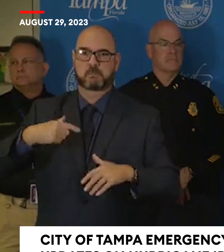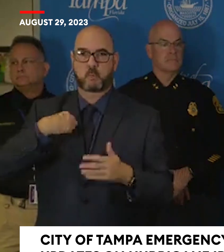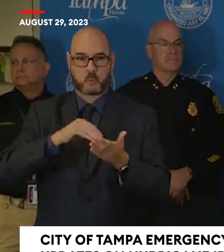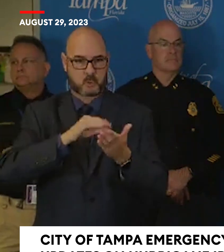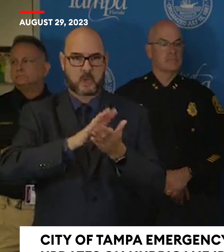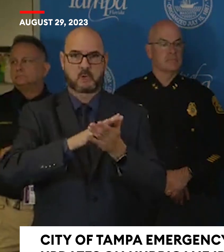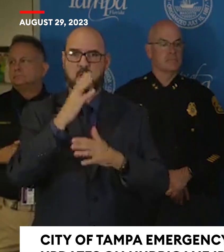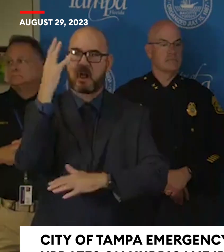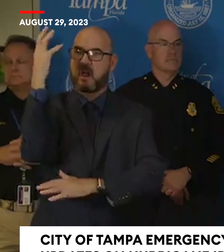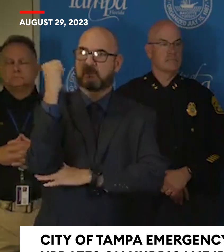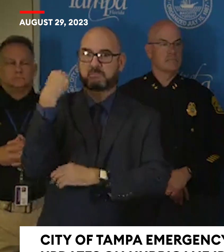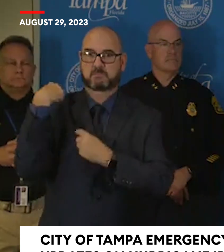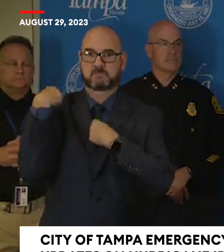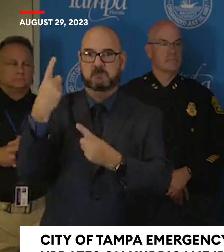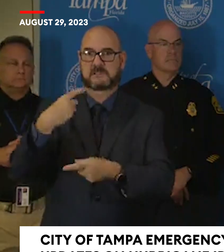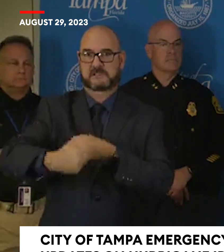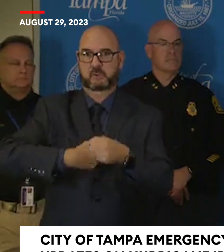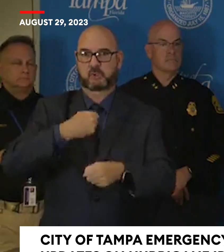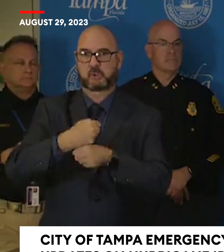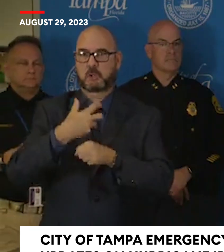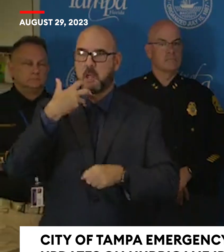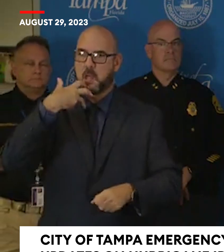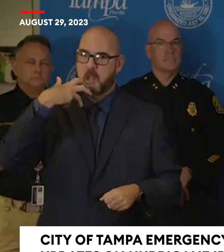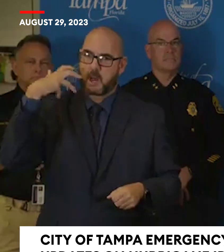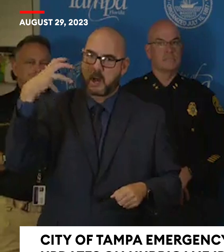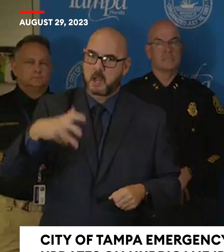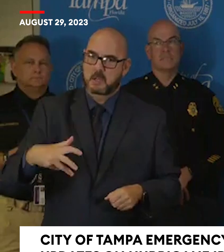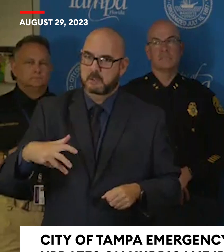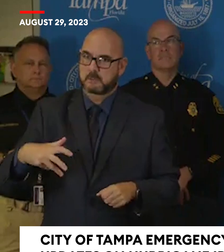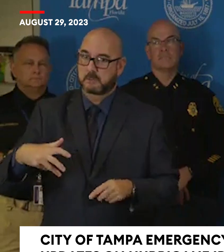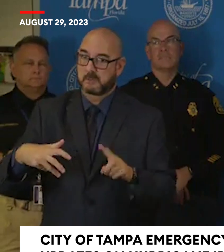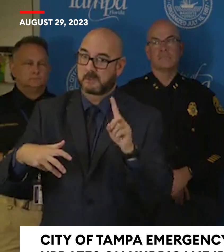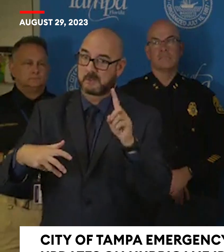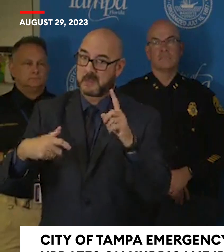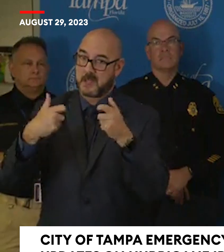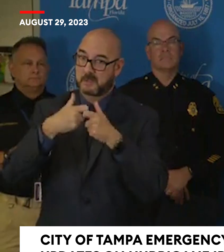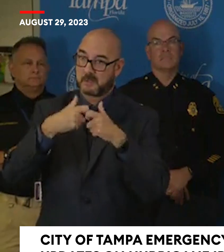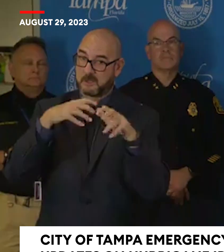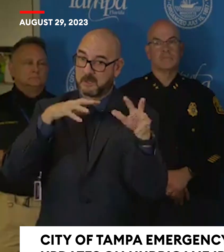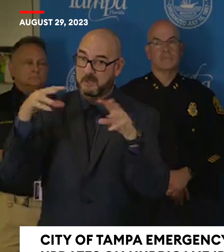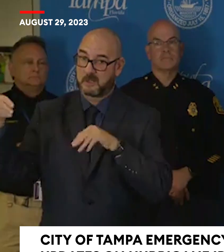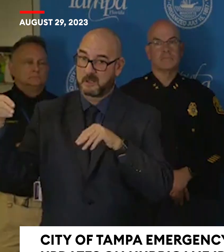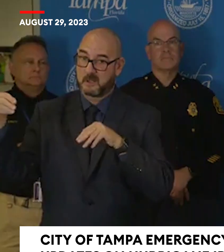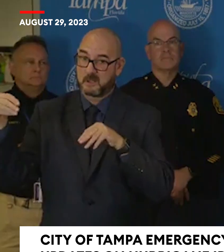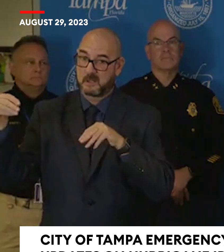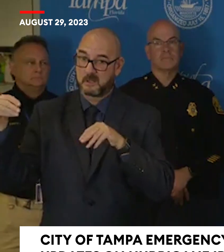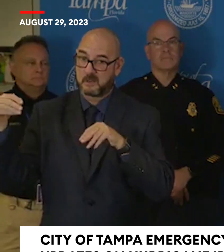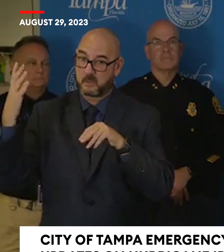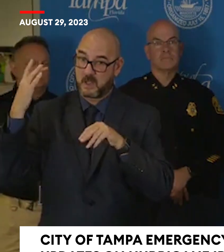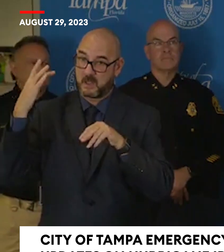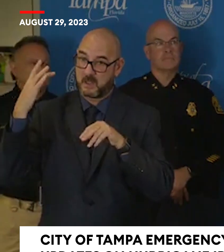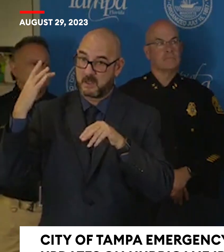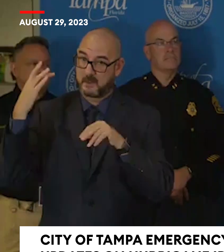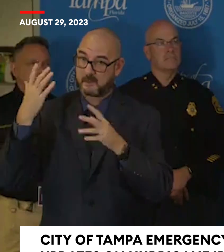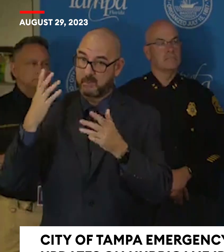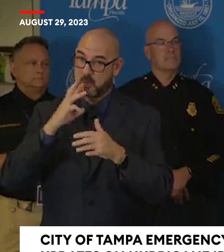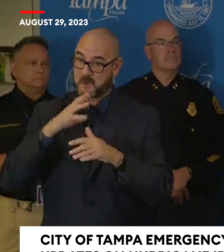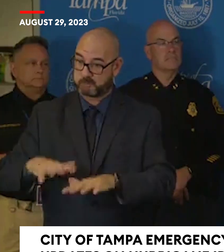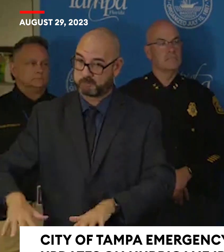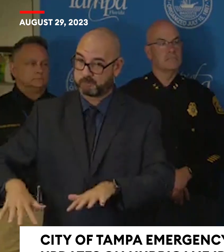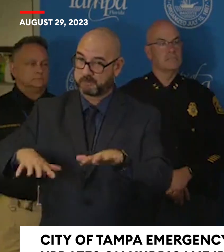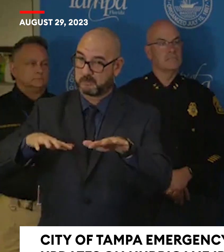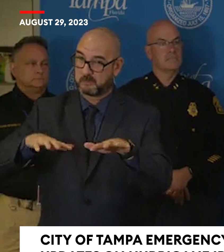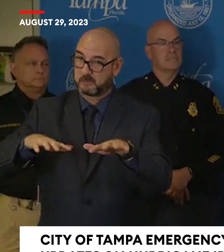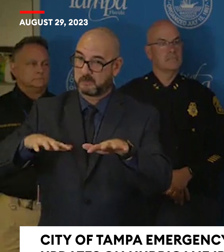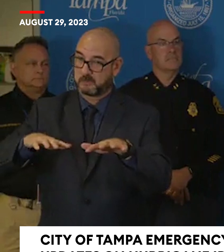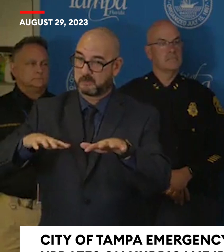community. So if that's a possibility that your electricity goes out because of rising surge water, go to a